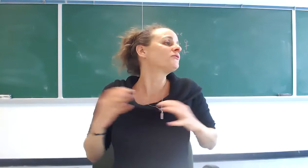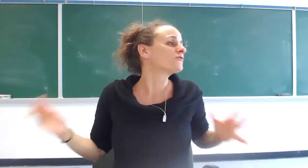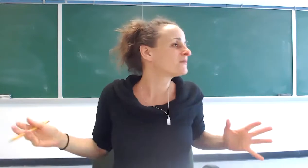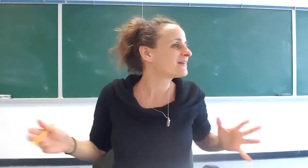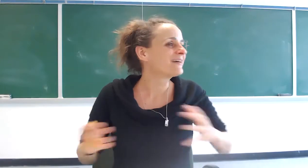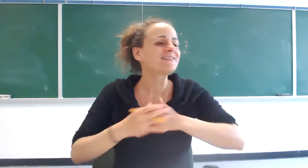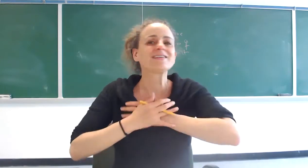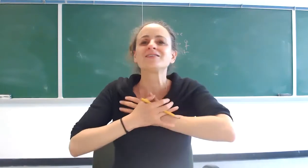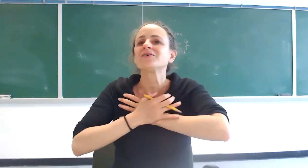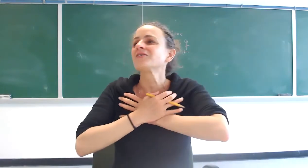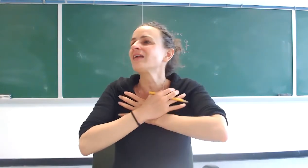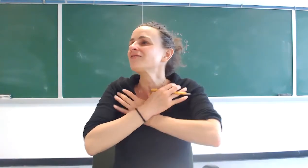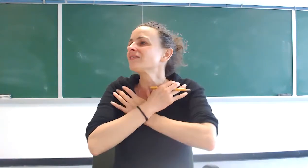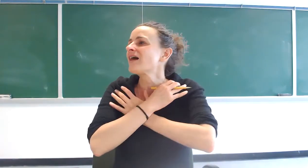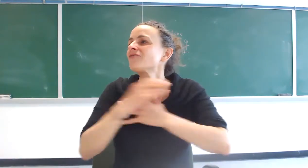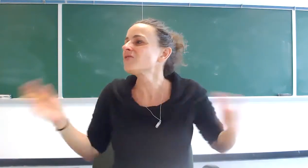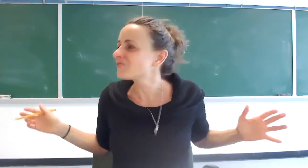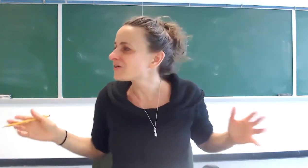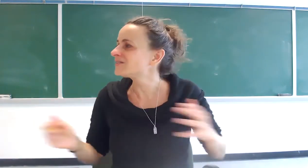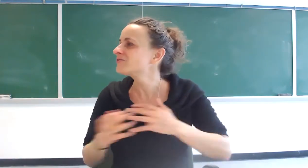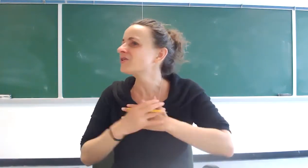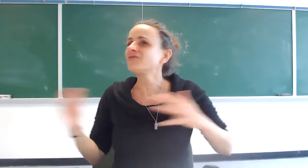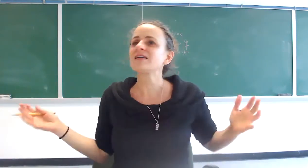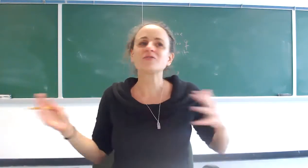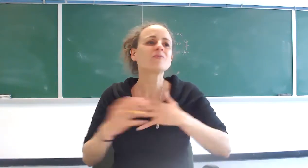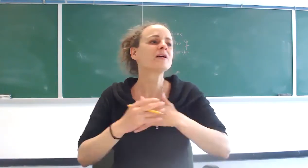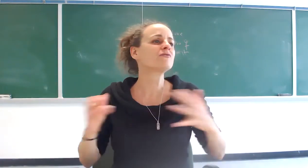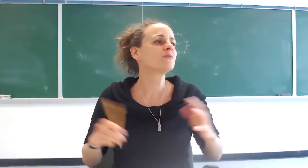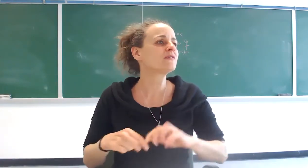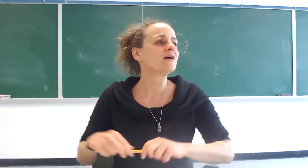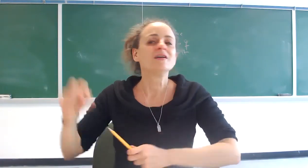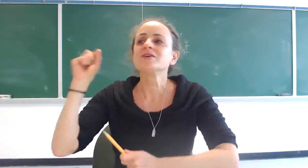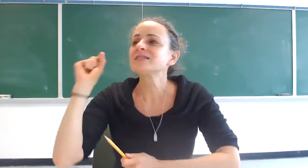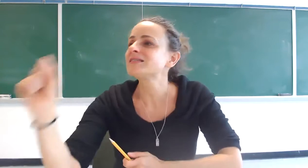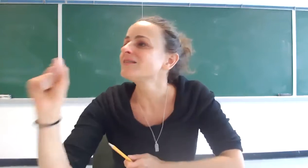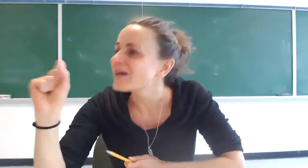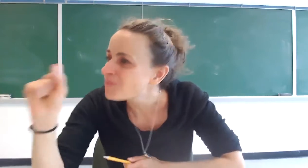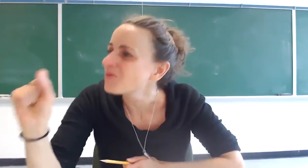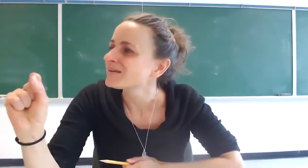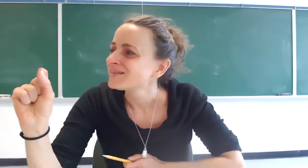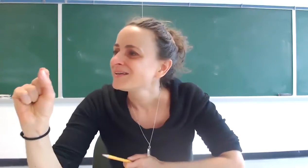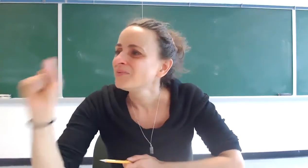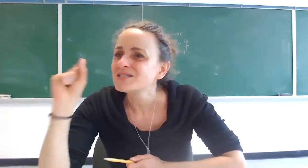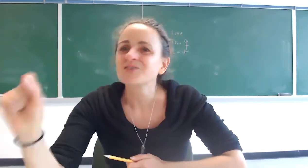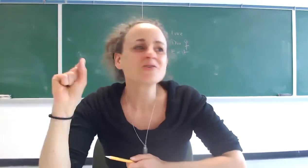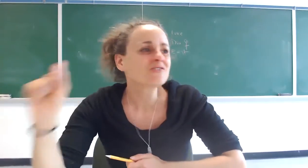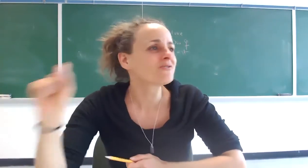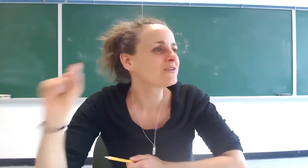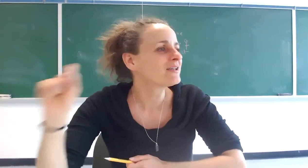traumatized and you know your life is half over and you've confessed or you're begging for mercy there's still that point which the torturer cannot